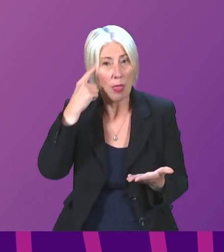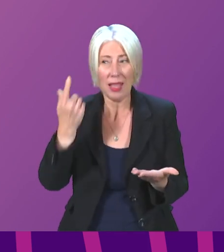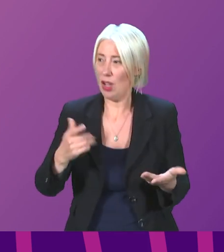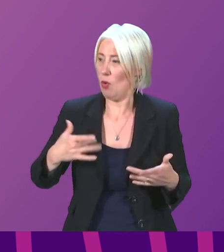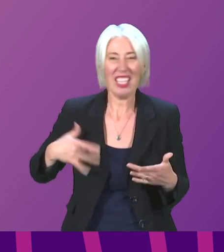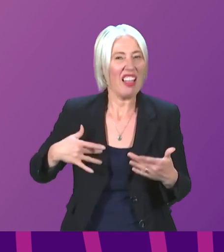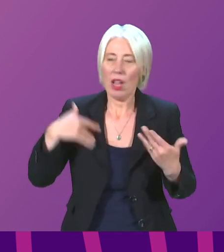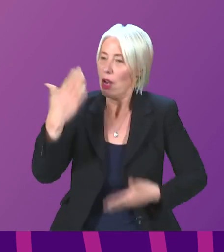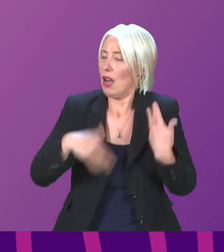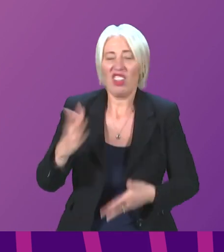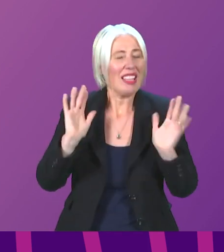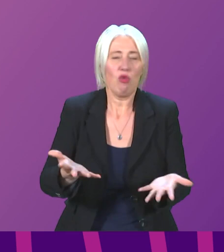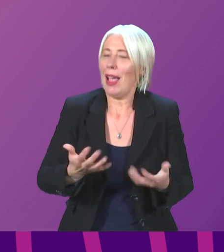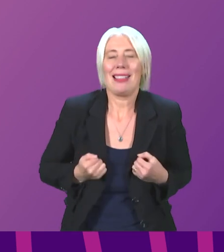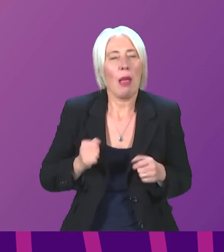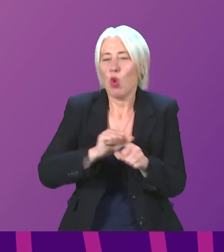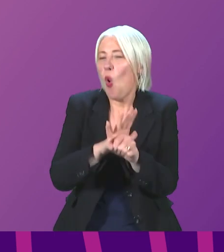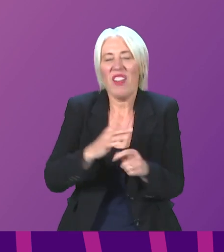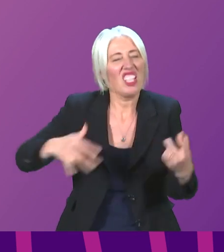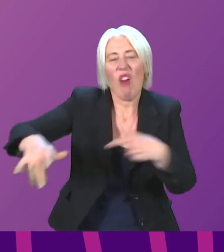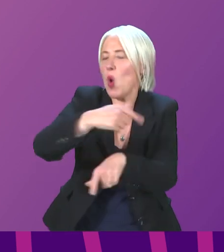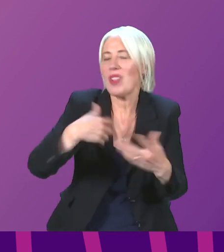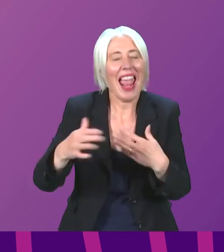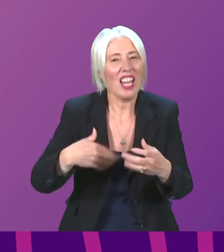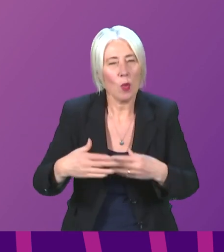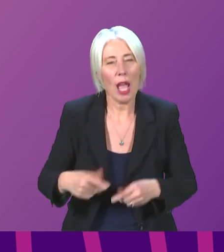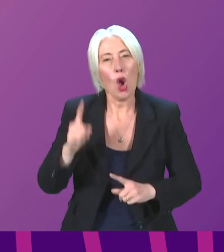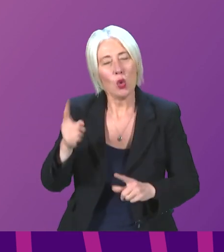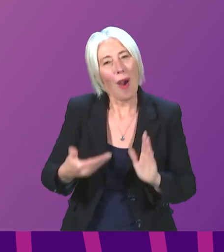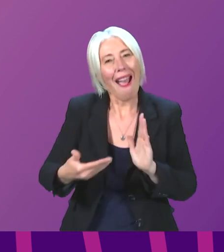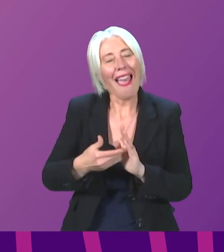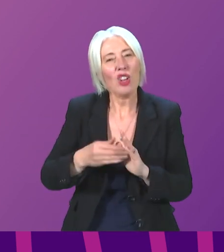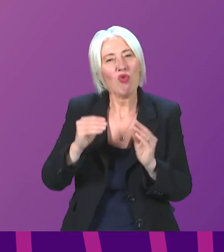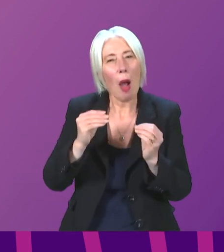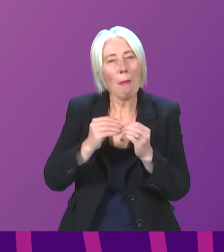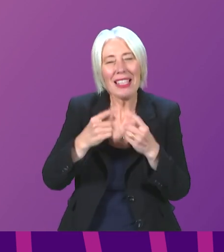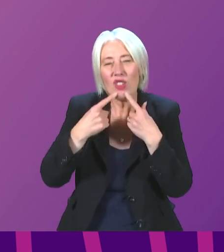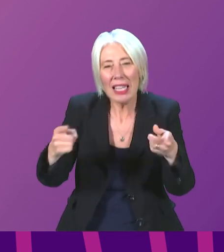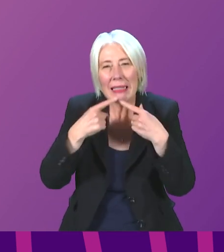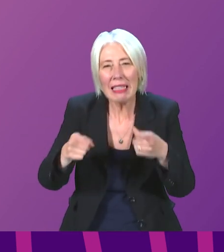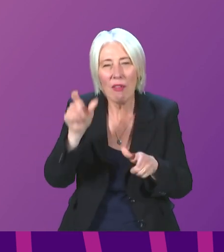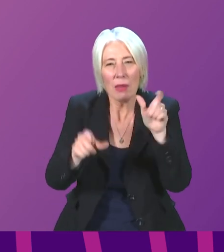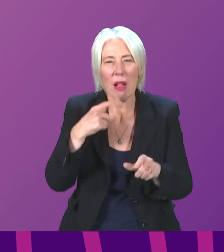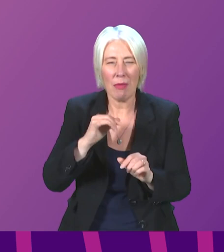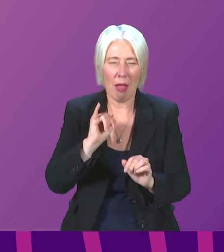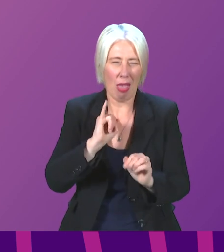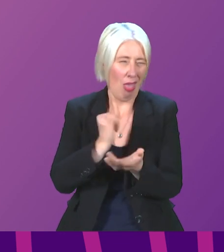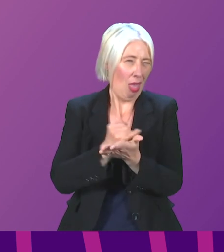believe that we are now living around Covid. is just a way of life. What additional messages can the government give to those people who are sceptical about the efficacy of